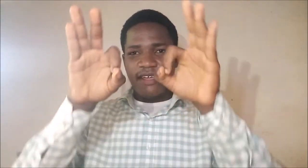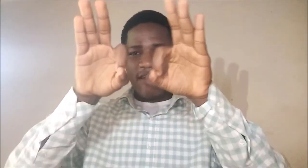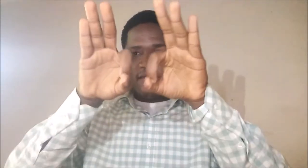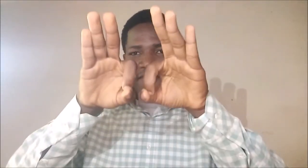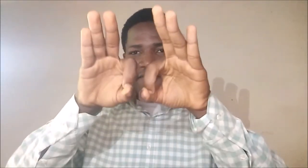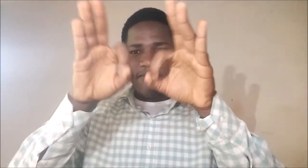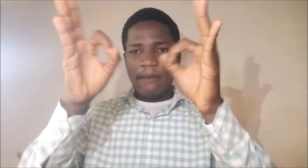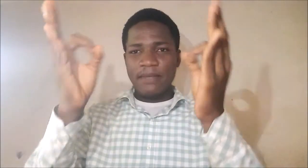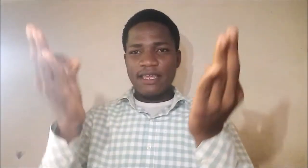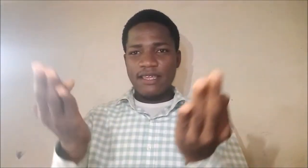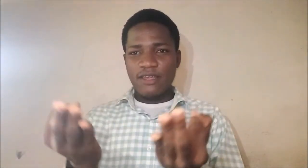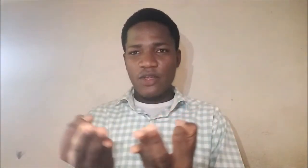Family. Family.